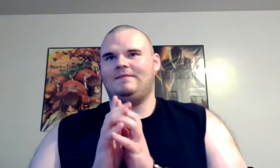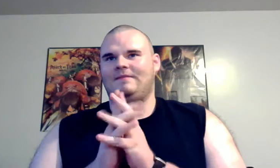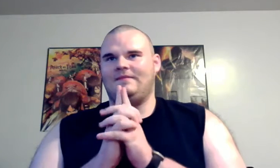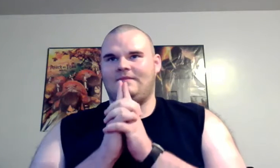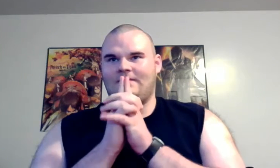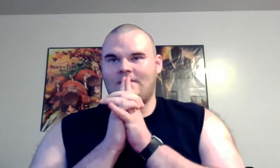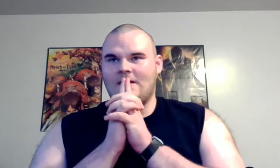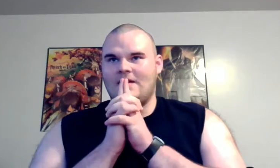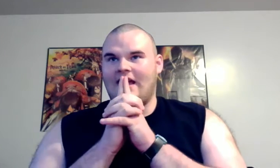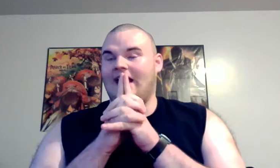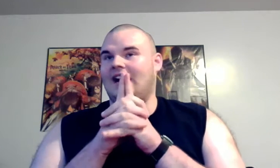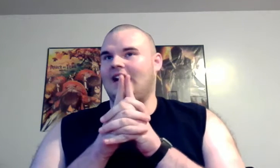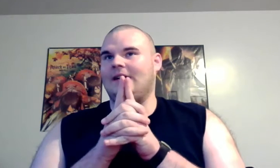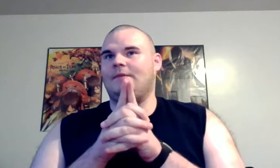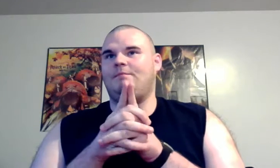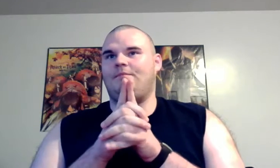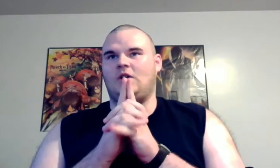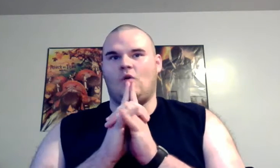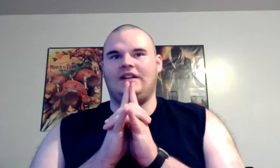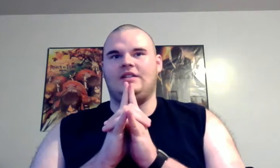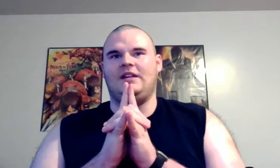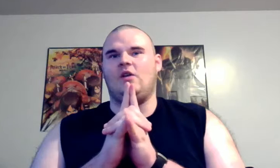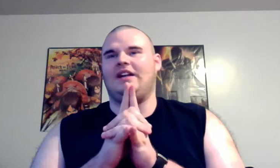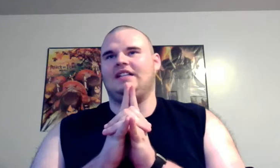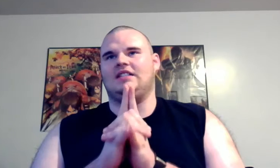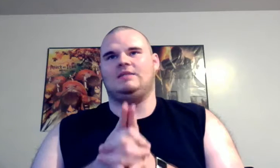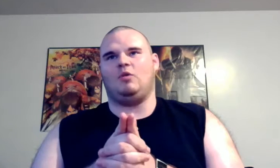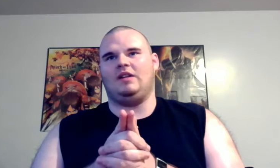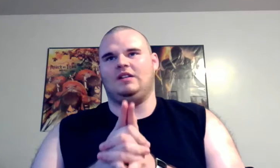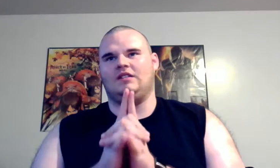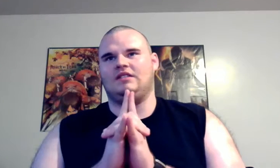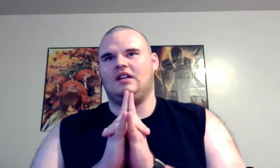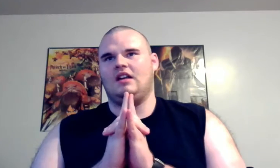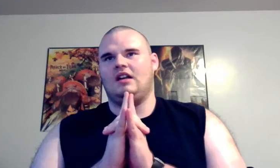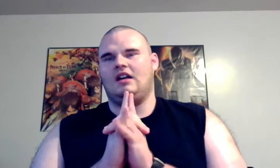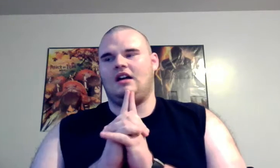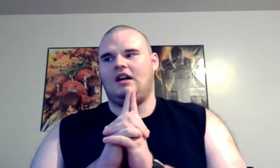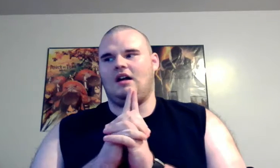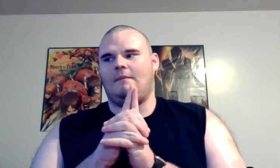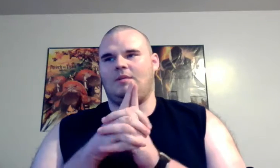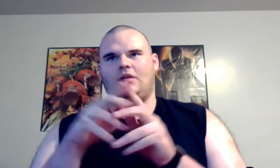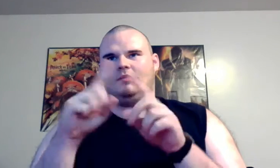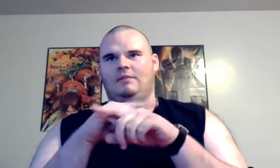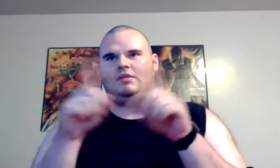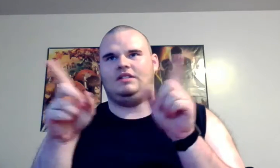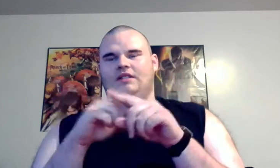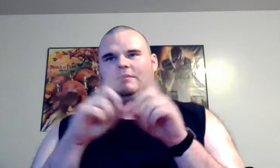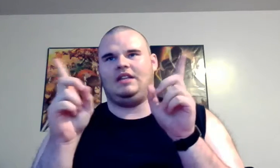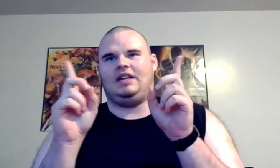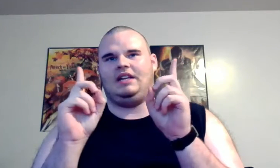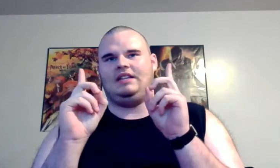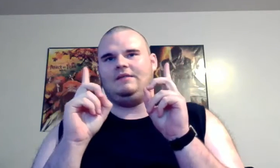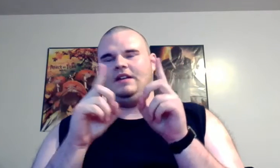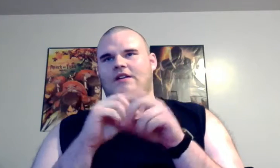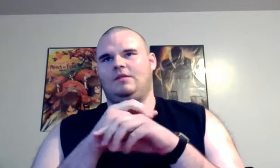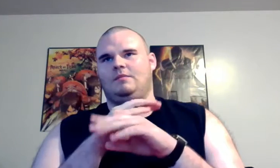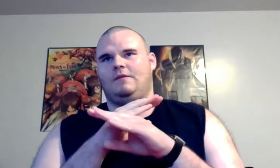well and I am going to be going into spoilers um I'll probably put something in the video before